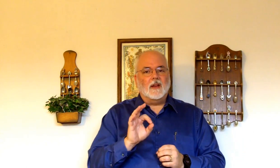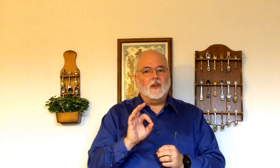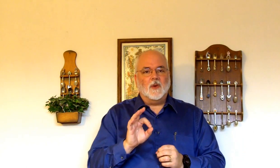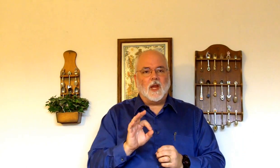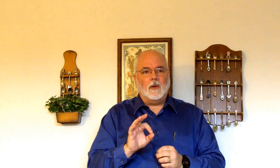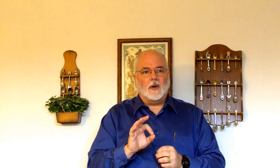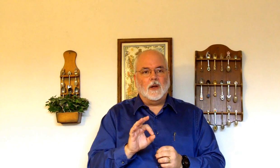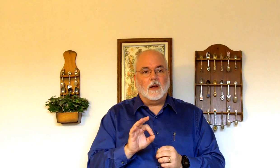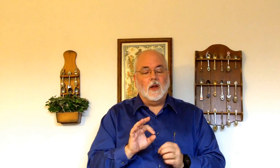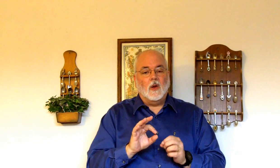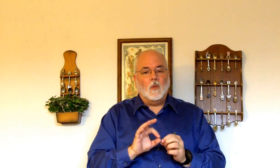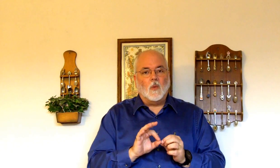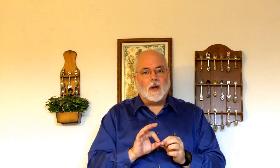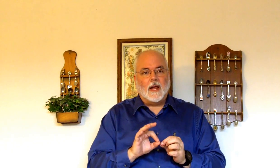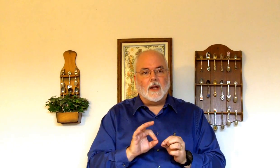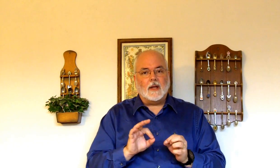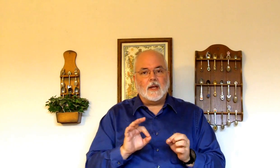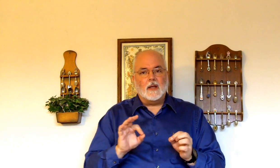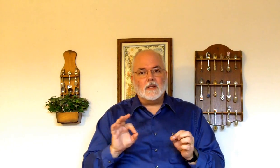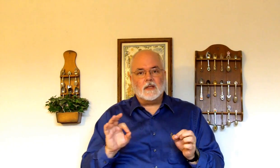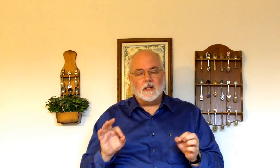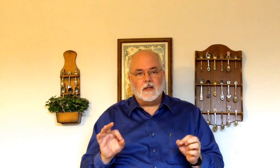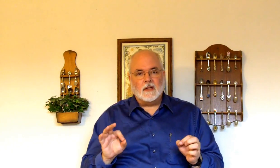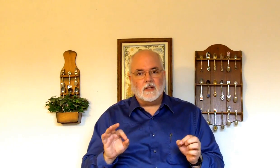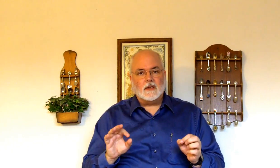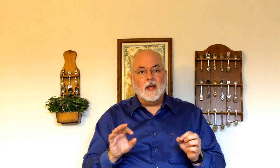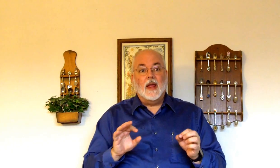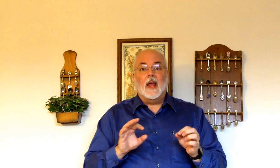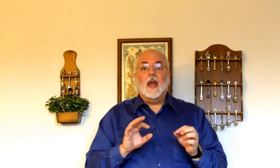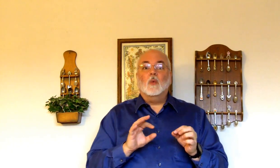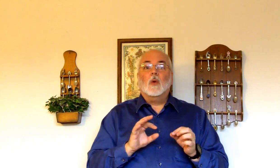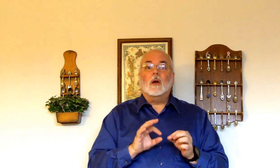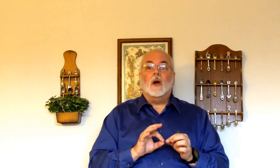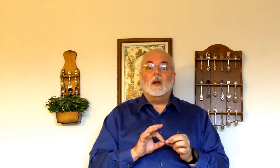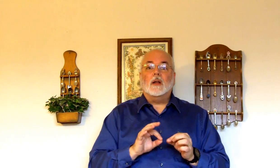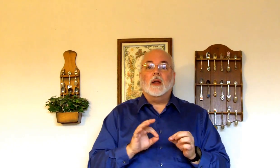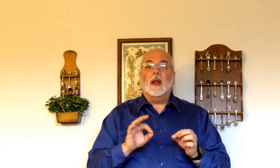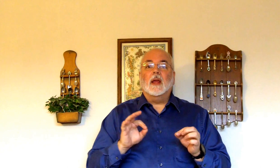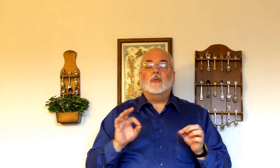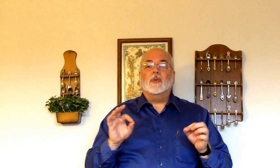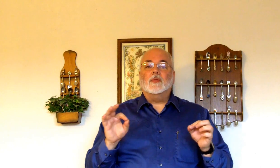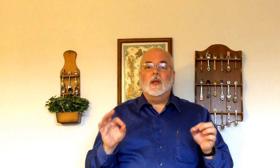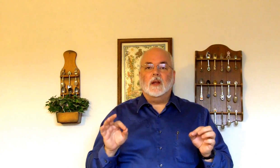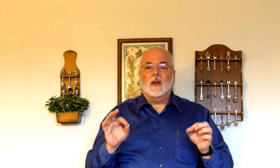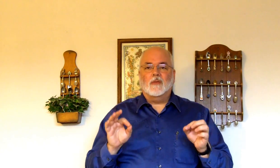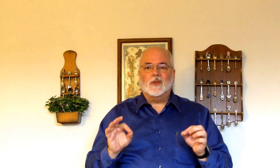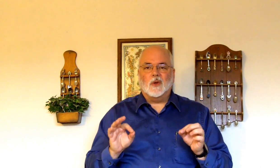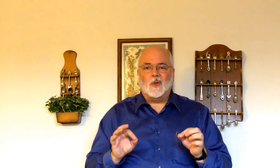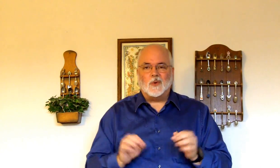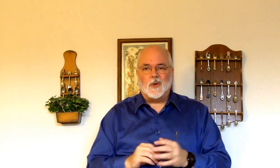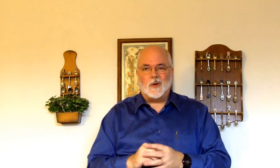The vocabulary done. Work at it. In sentences. And work on it. And get the feeling. Of the song. Through there